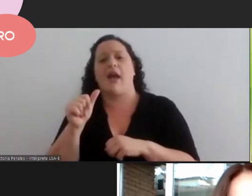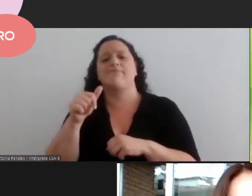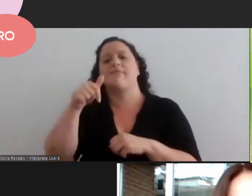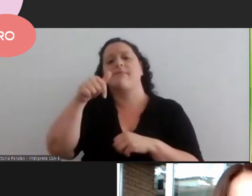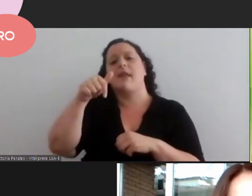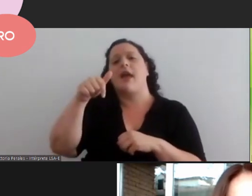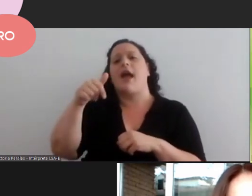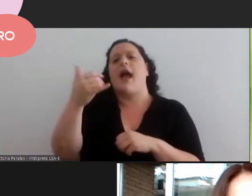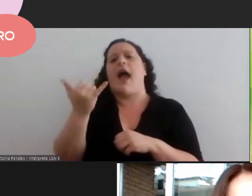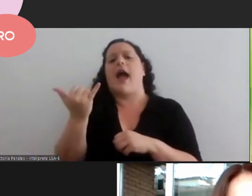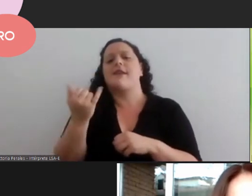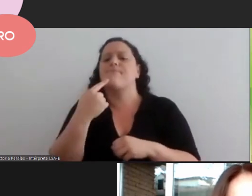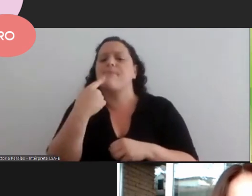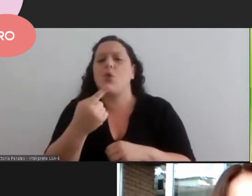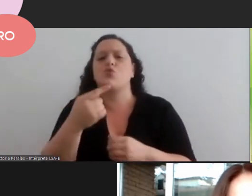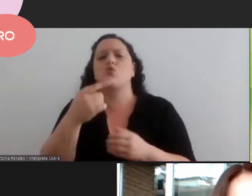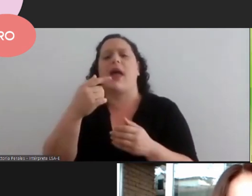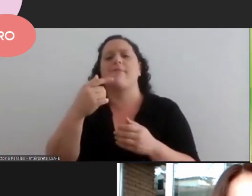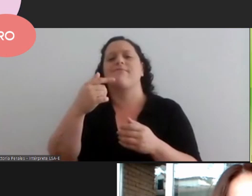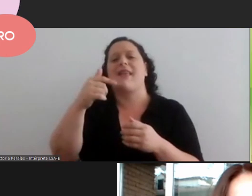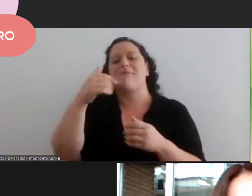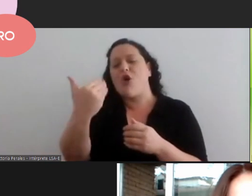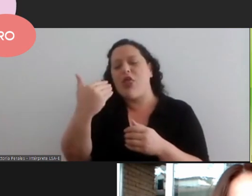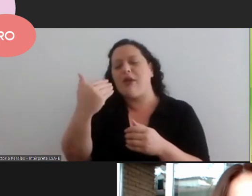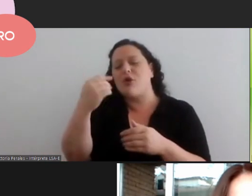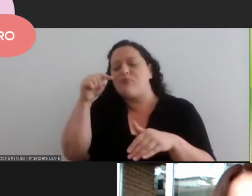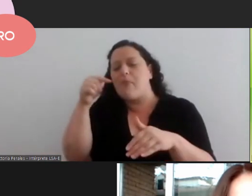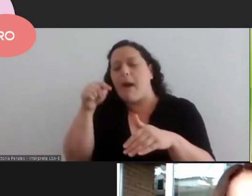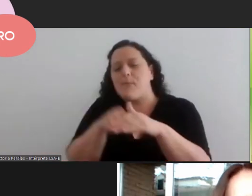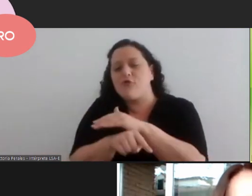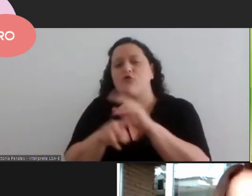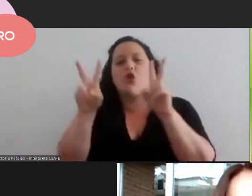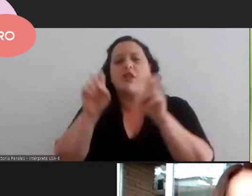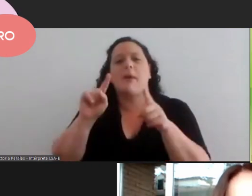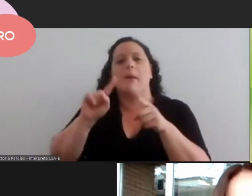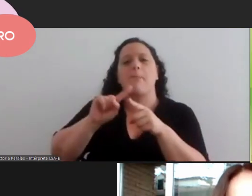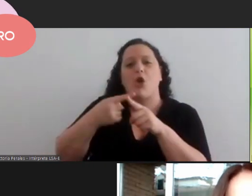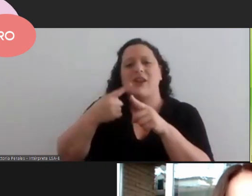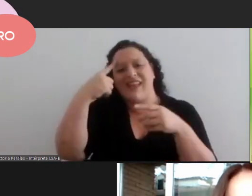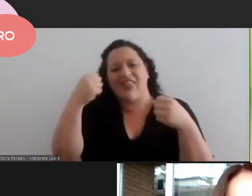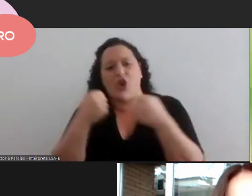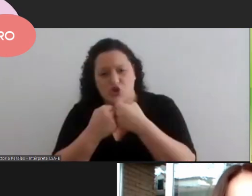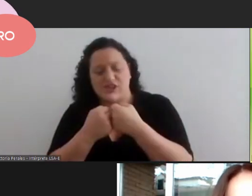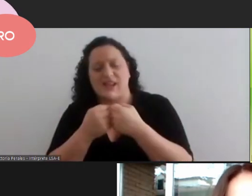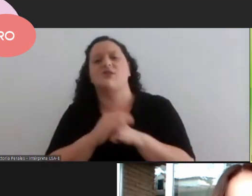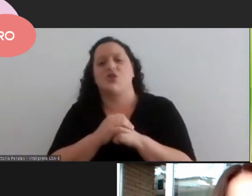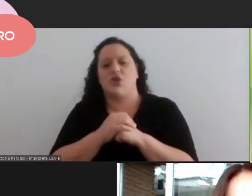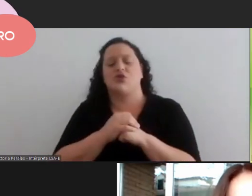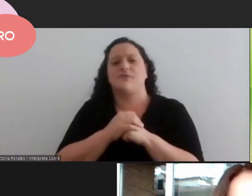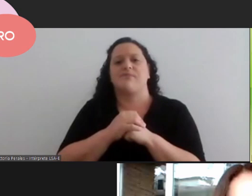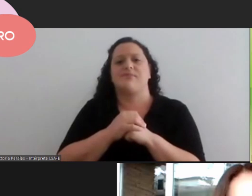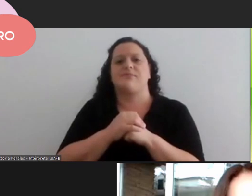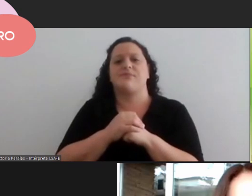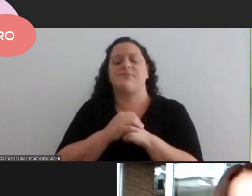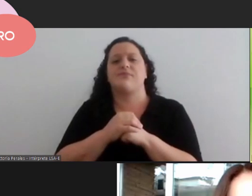question that i think is good for you to discuss now in terms of these reconciliation policies that you mentioned